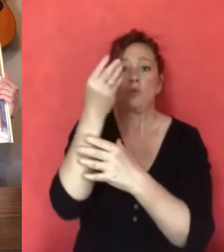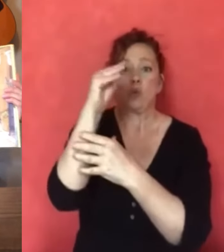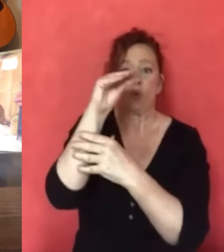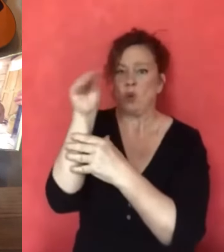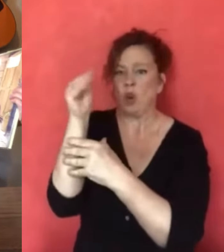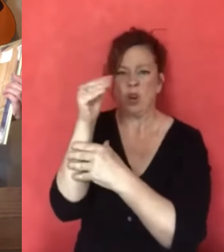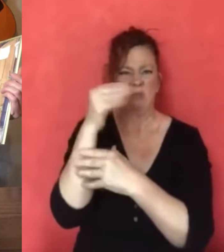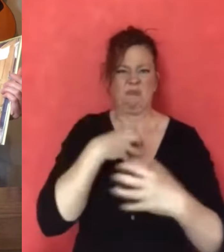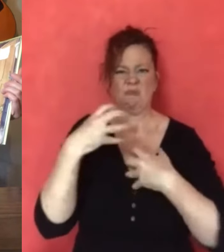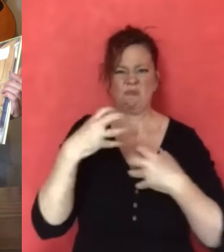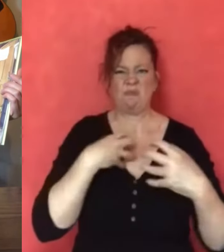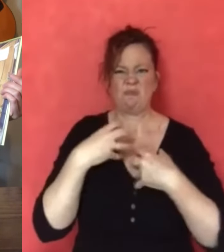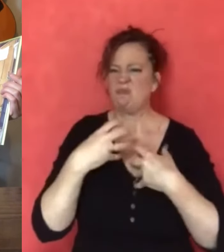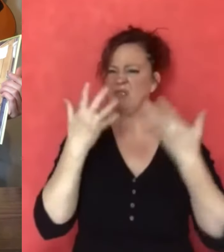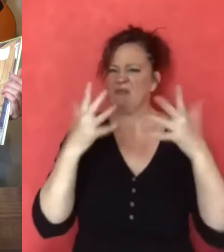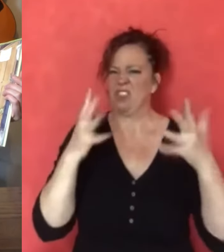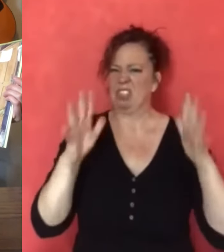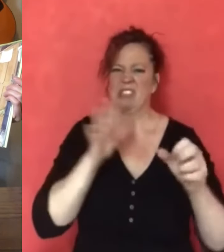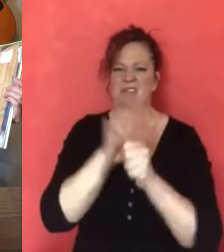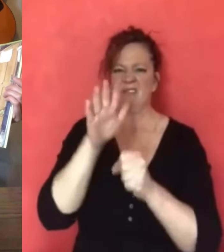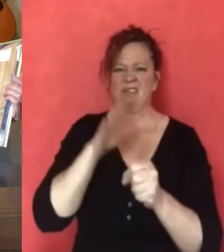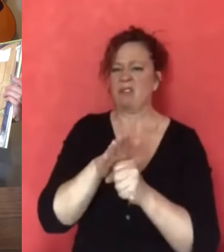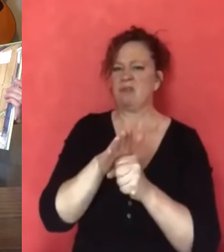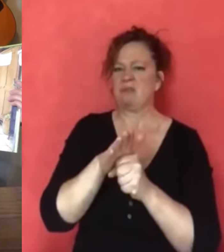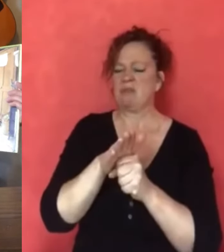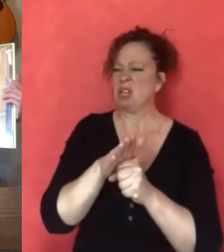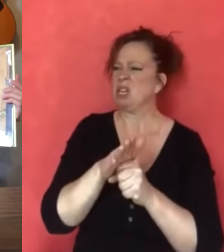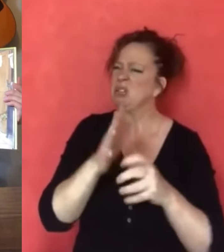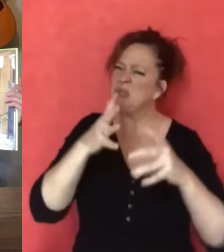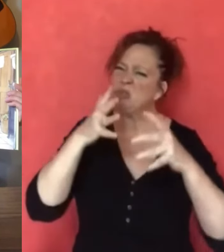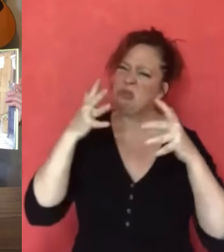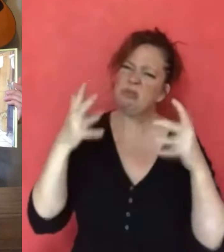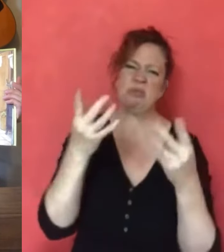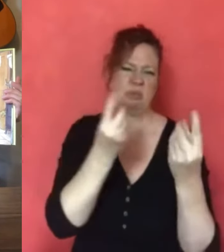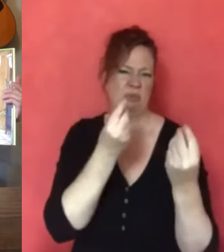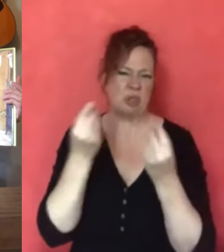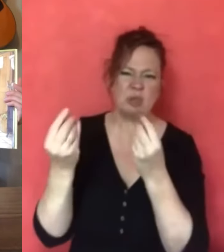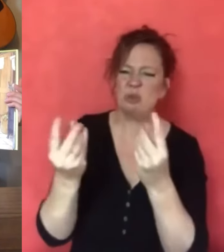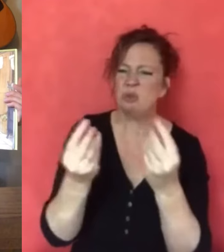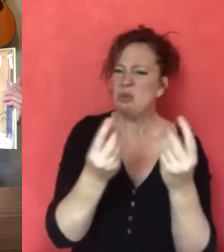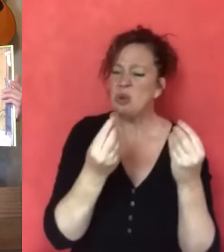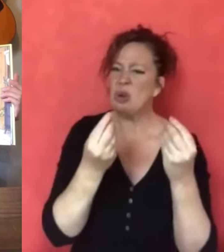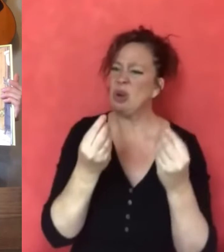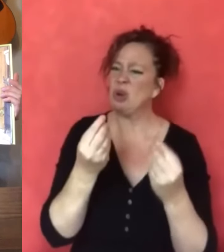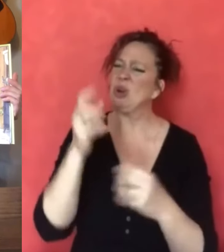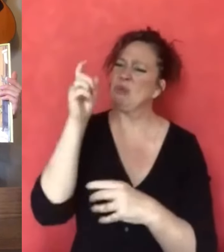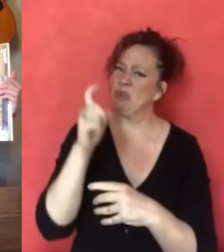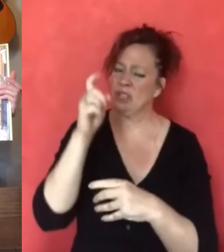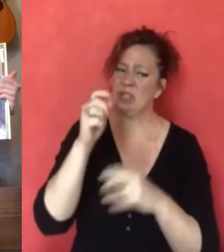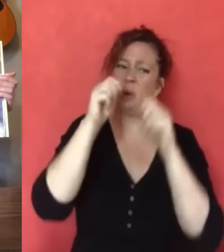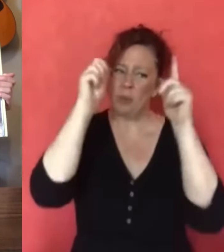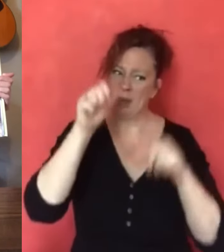groans. I've had enough. There's way too much for us to do.